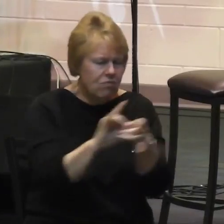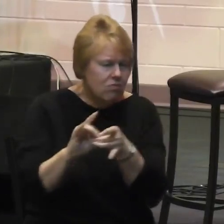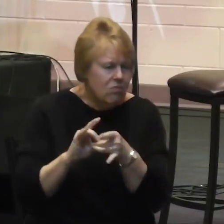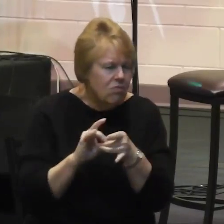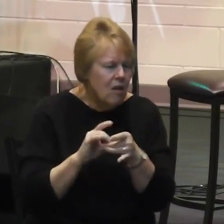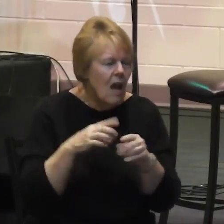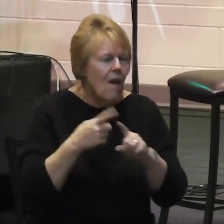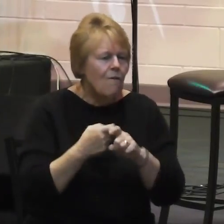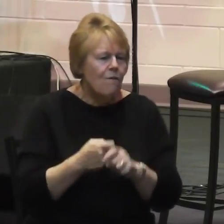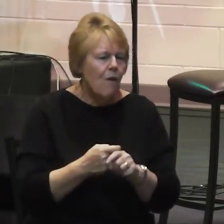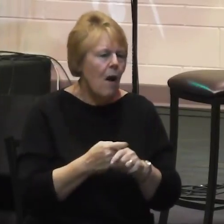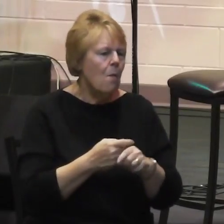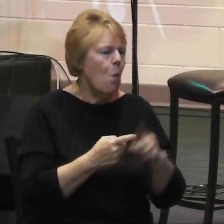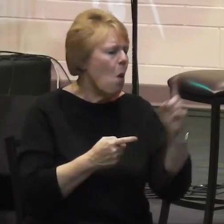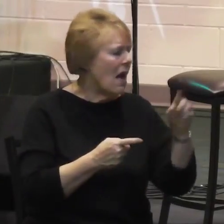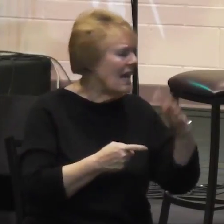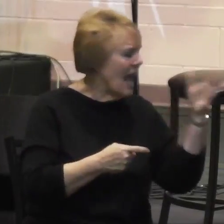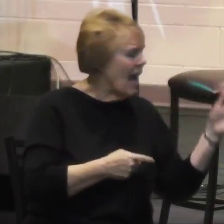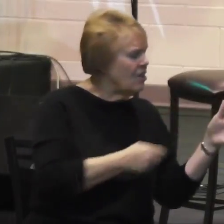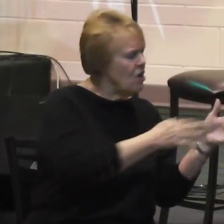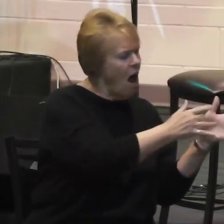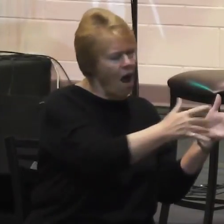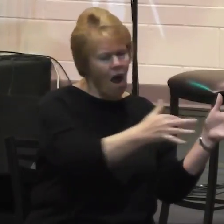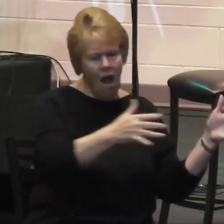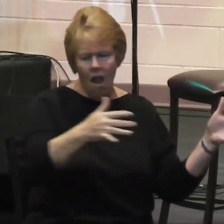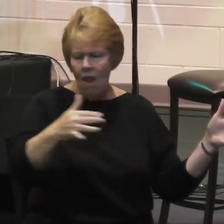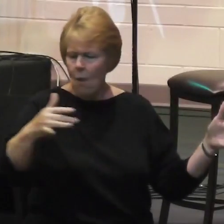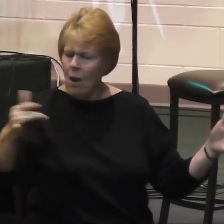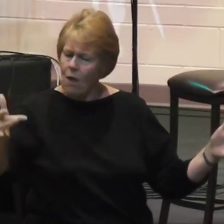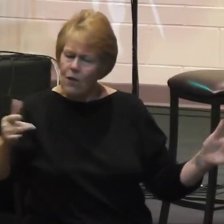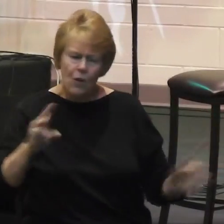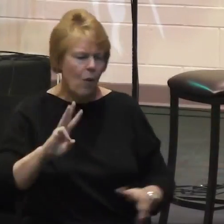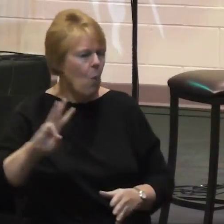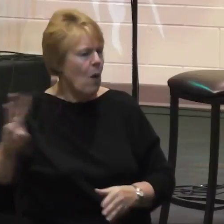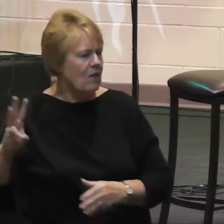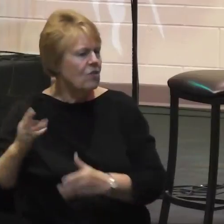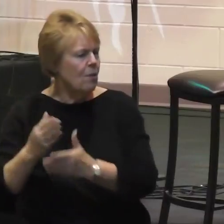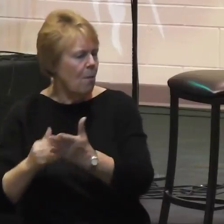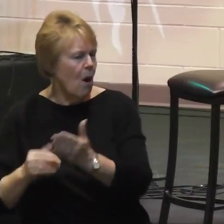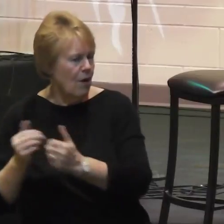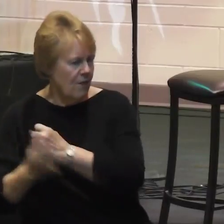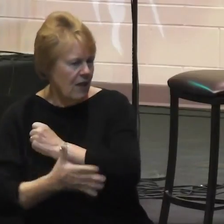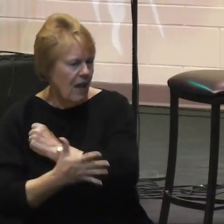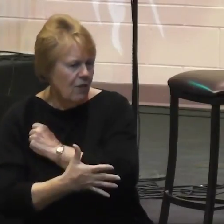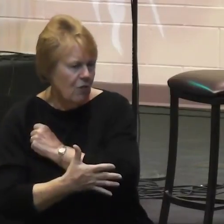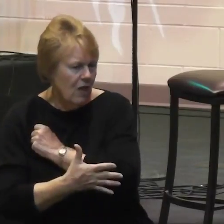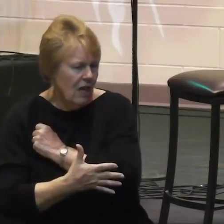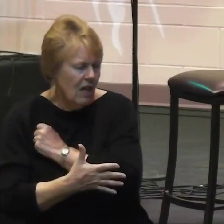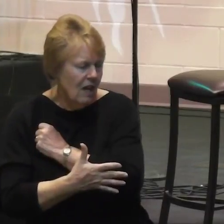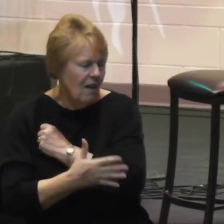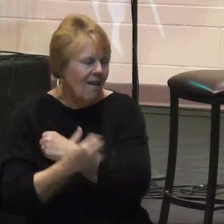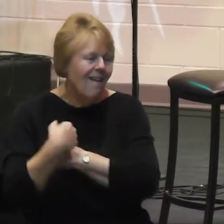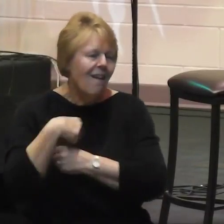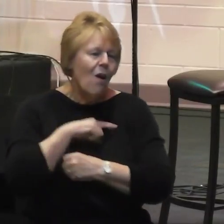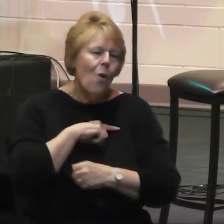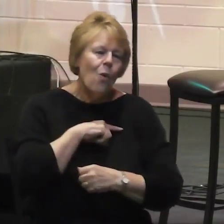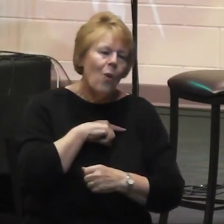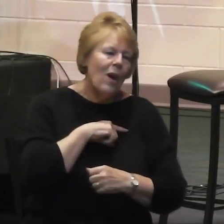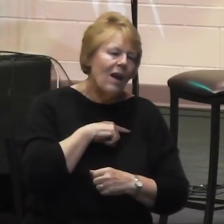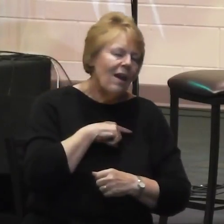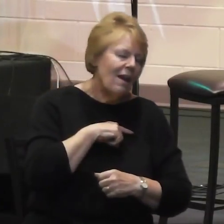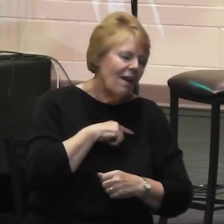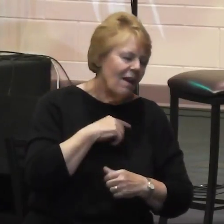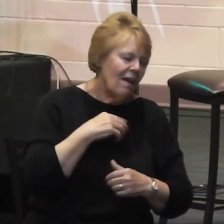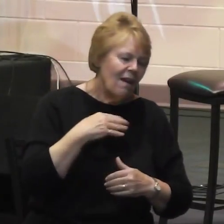and cutting across to the western part of the country. We walked where